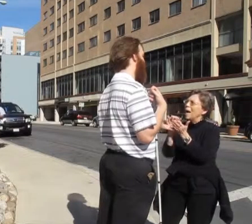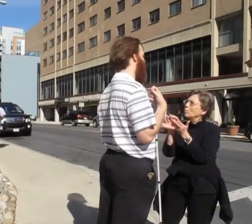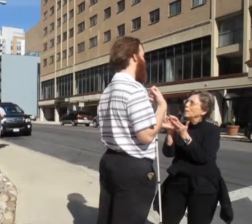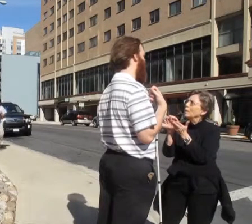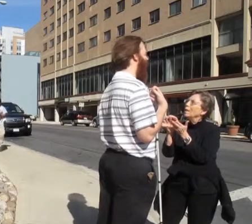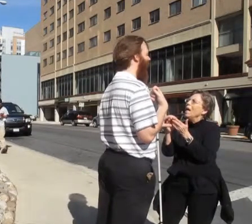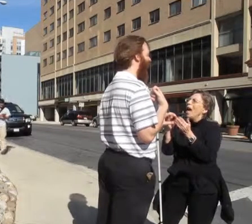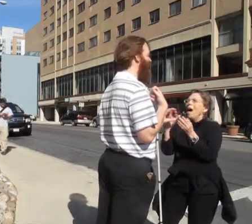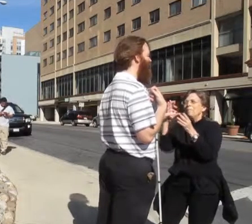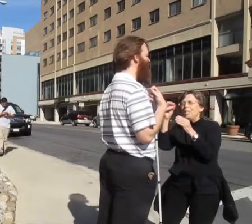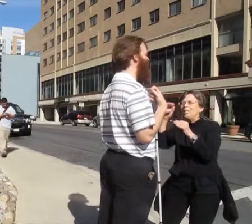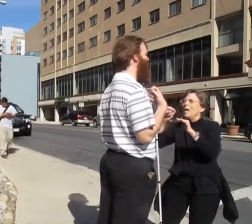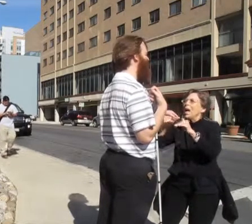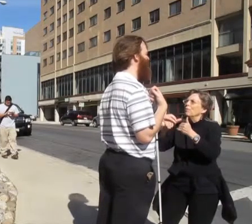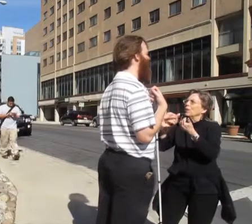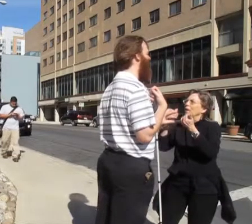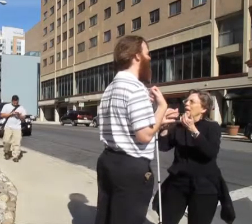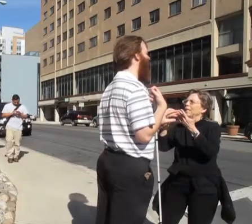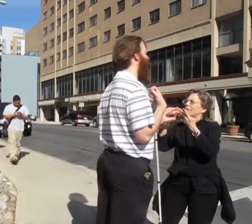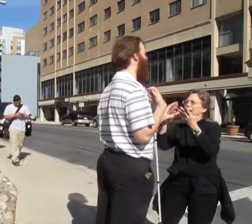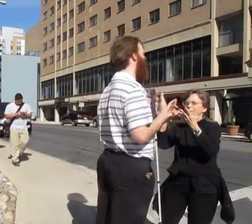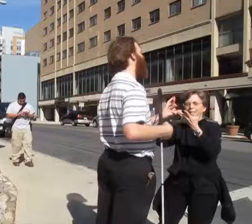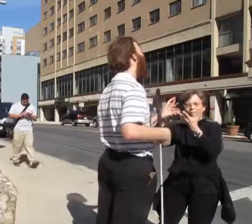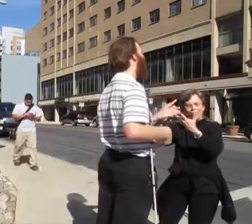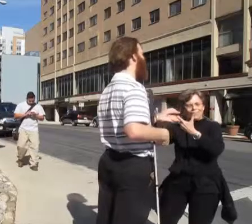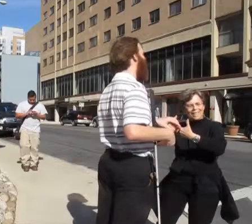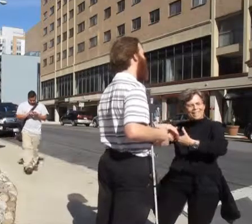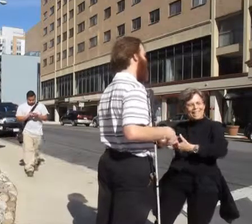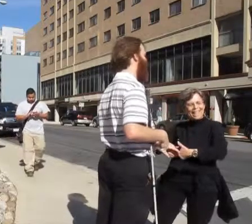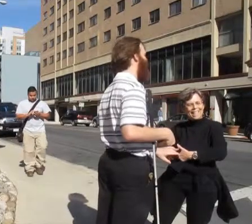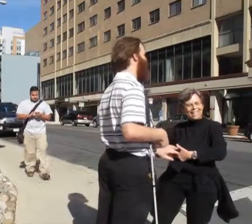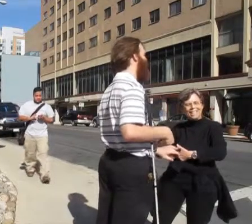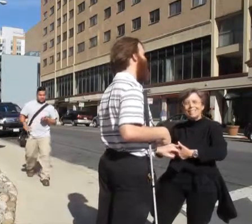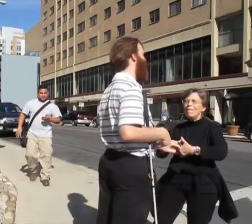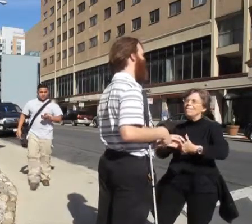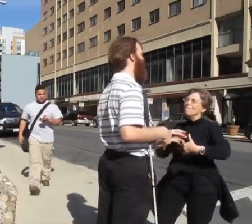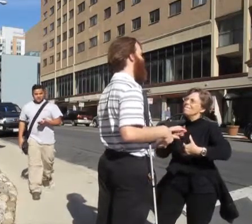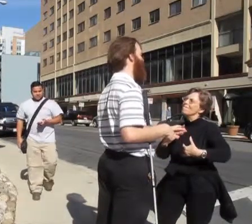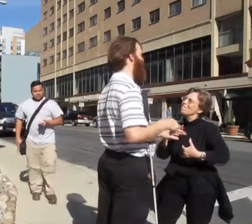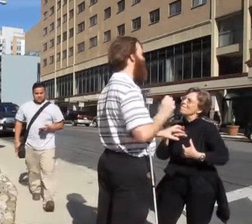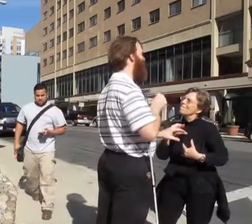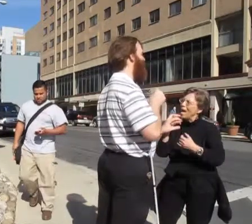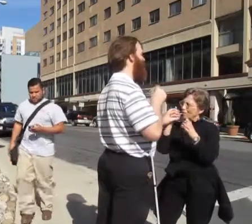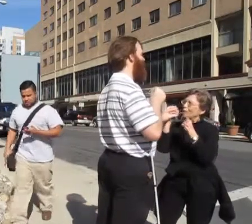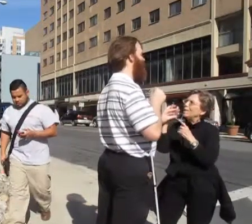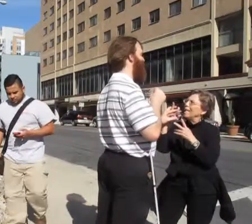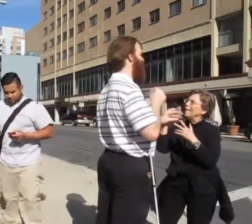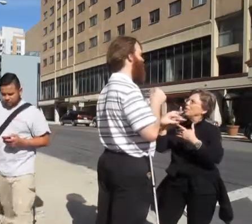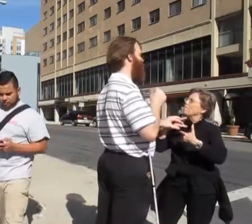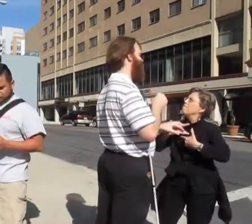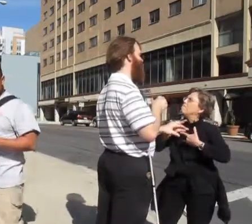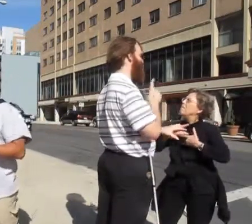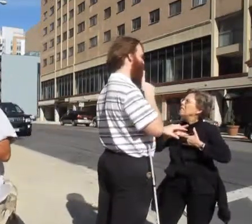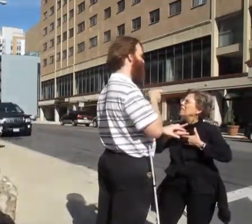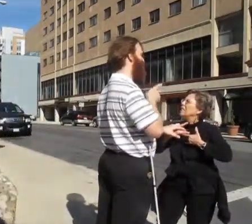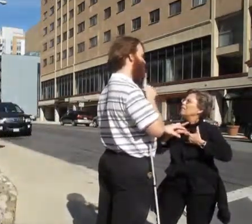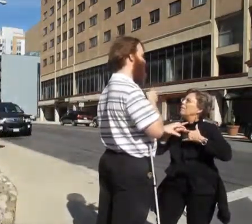count. I'm teaching you how to kind of have this, this gut understanding or feeling of,